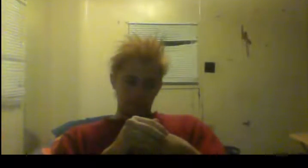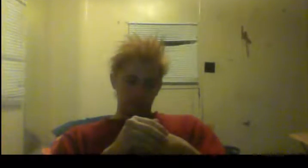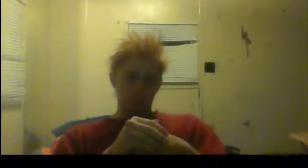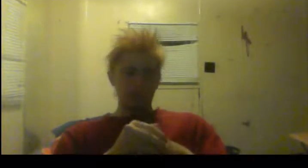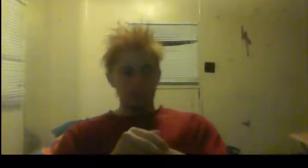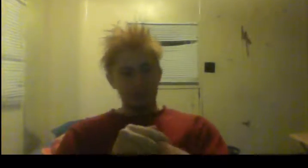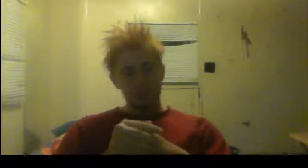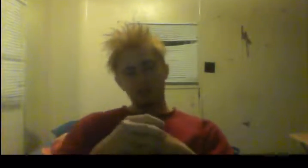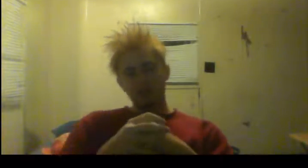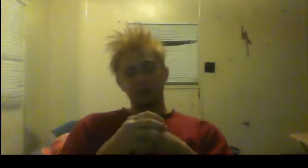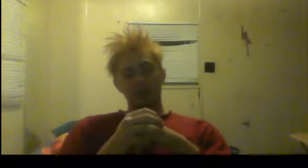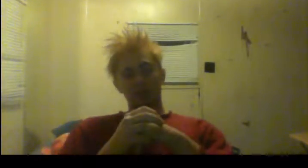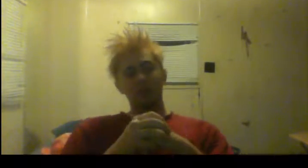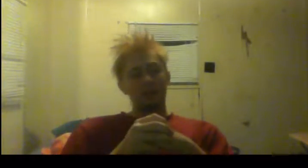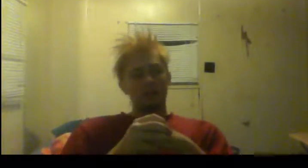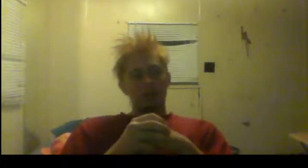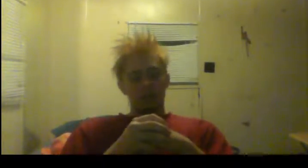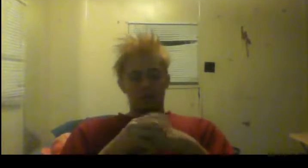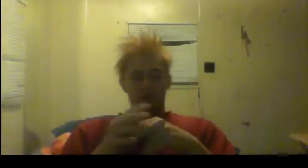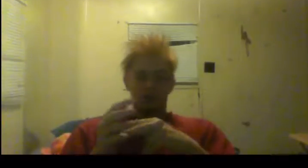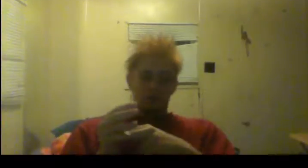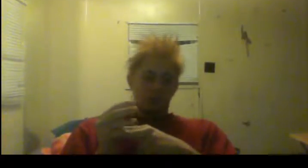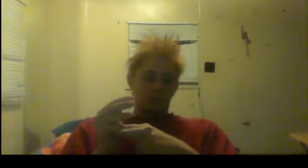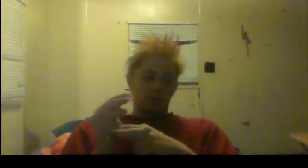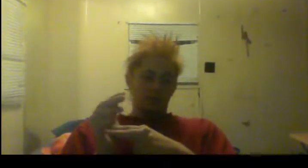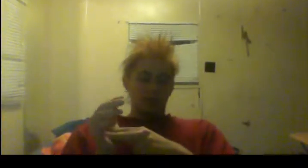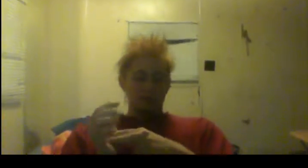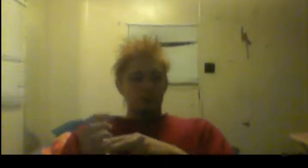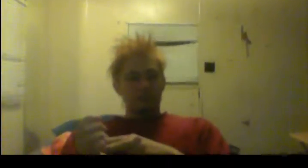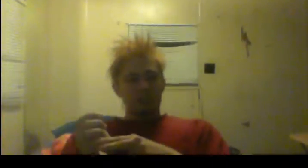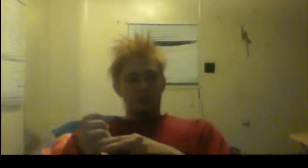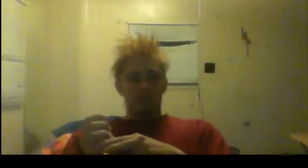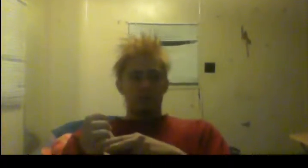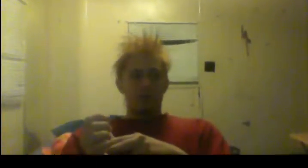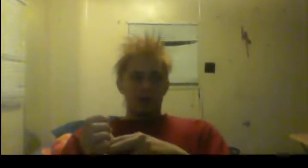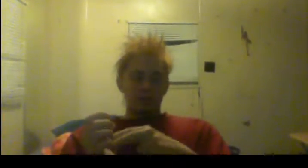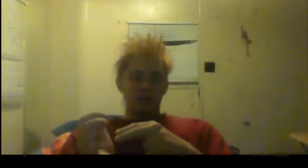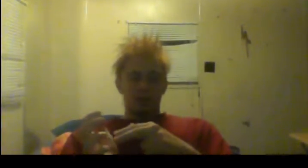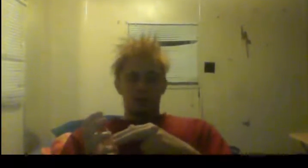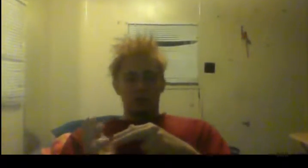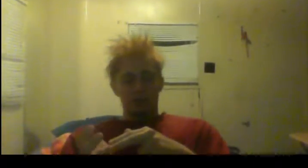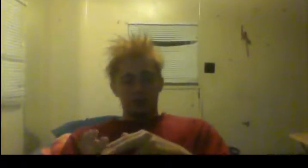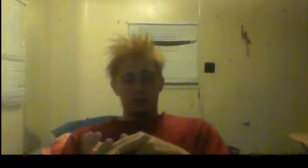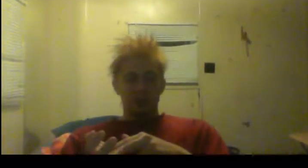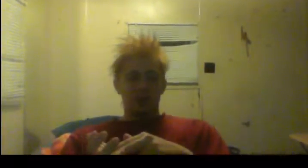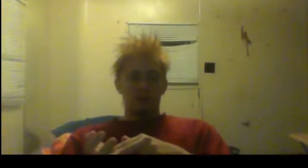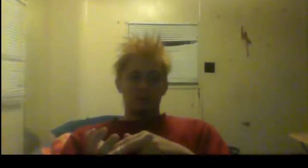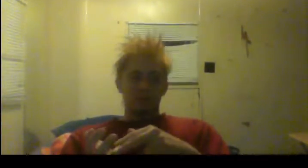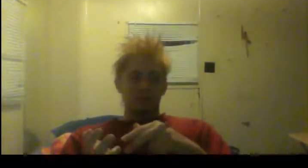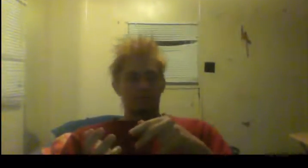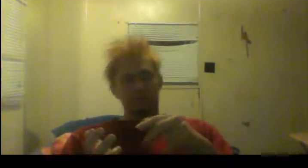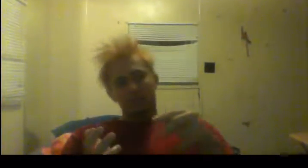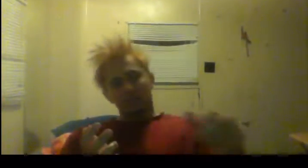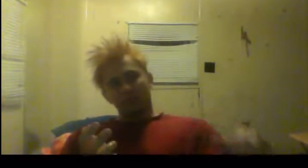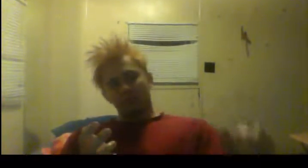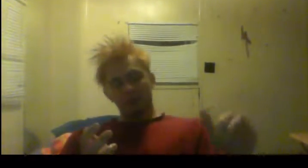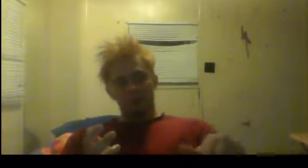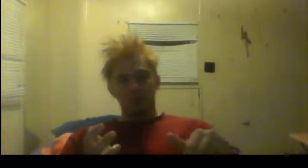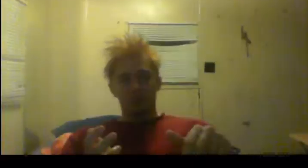Let me get back to my dieting. I'm going to give you an example of what my diet currently is now. My first meal